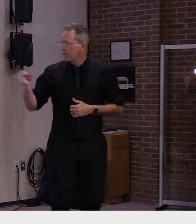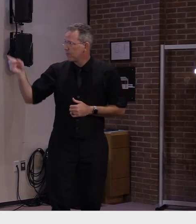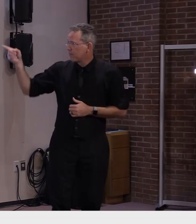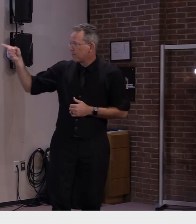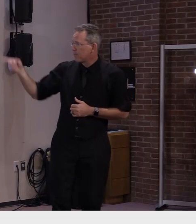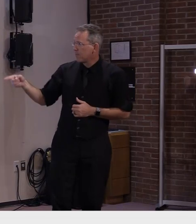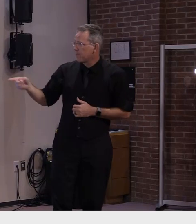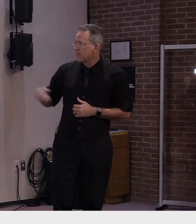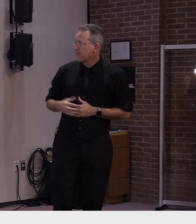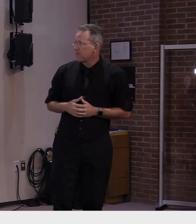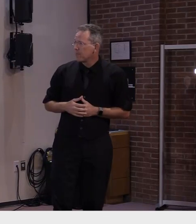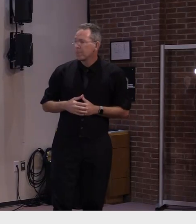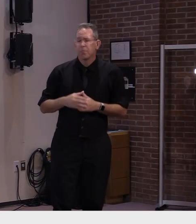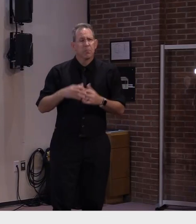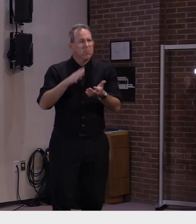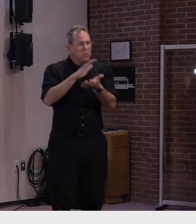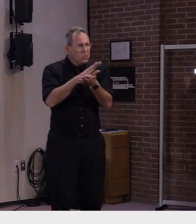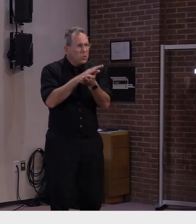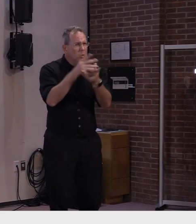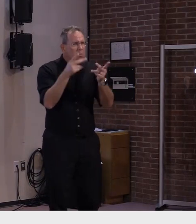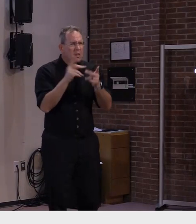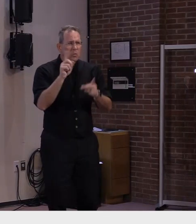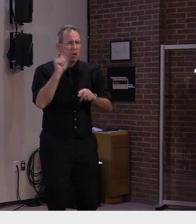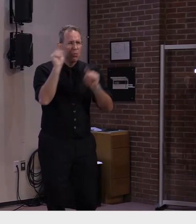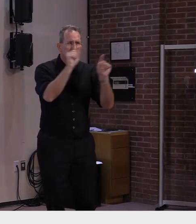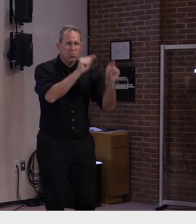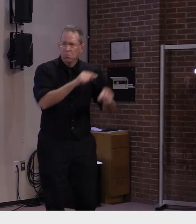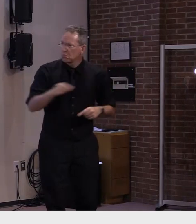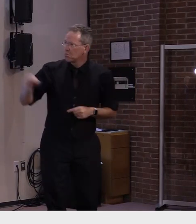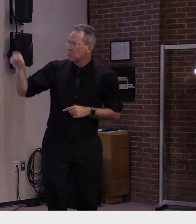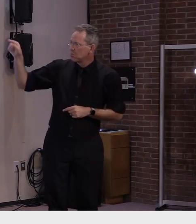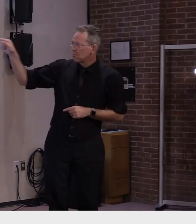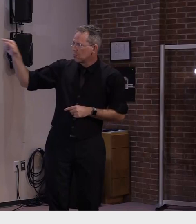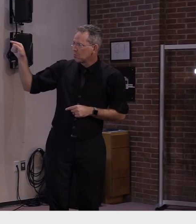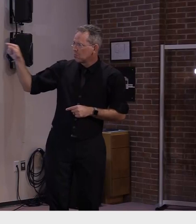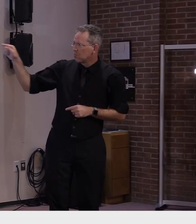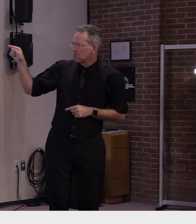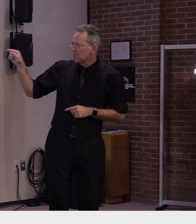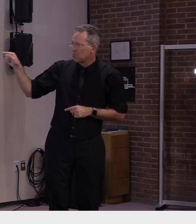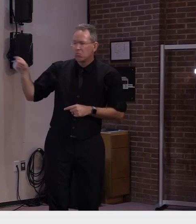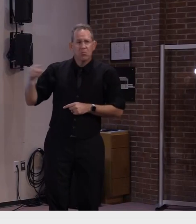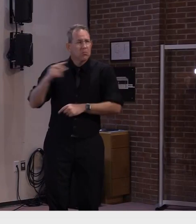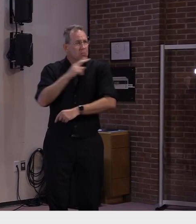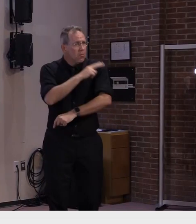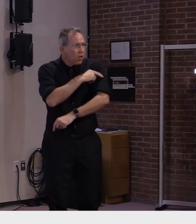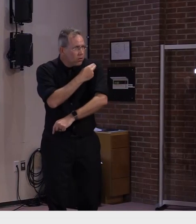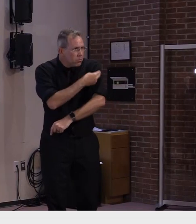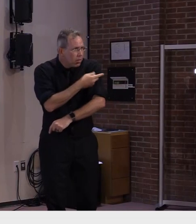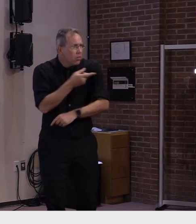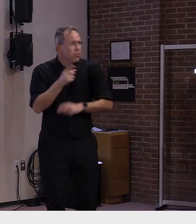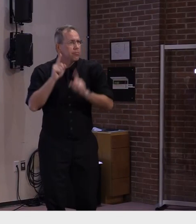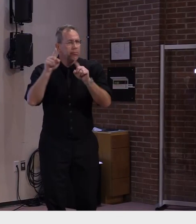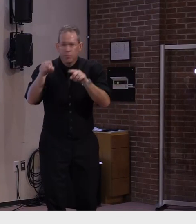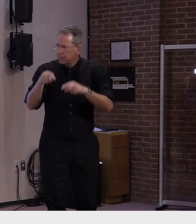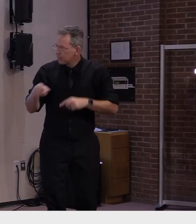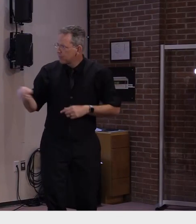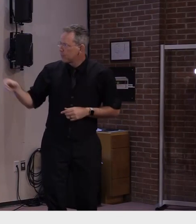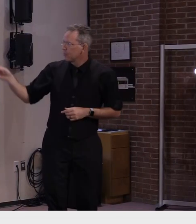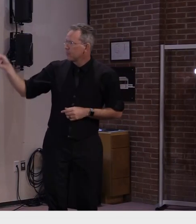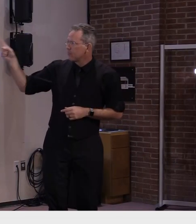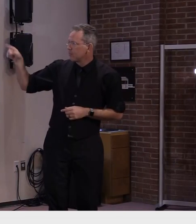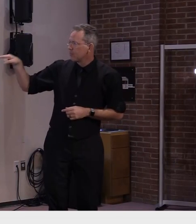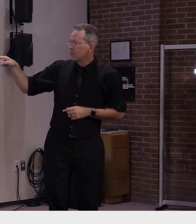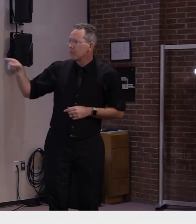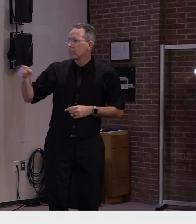north country high school northeastern vermont regional hospital montpelier parks here in montpelier